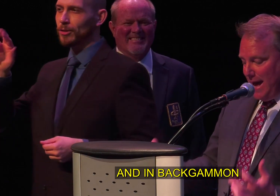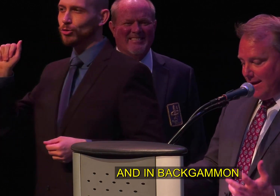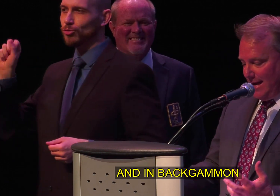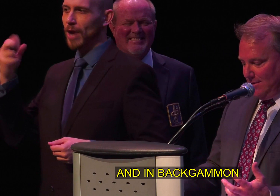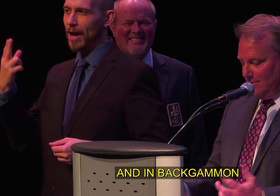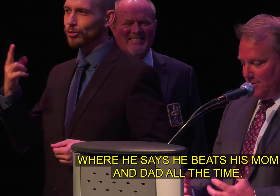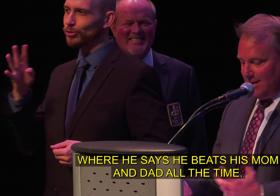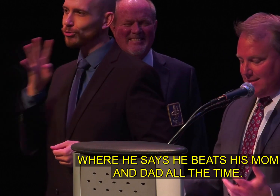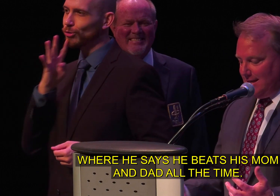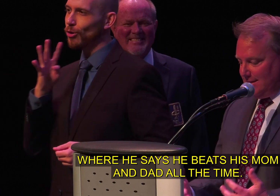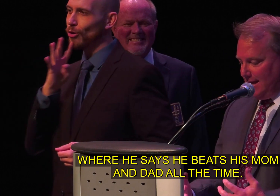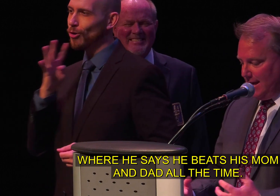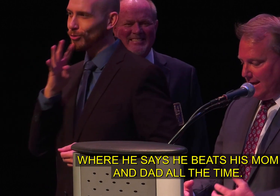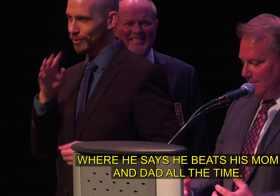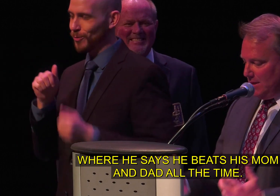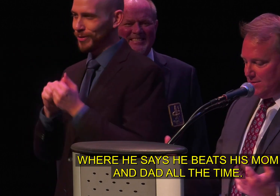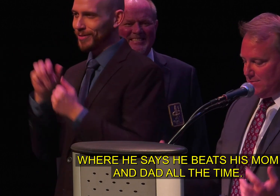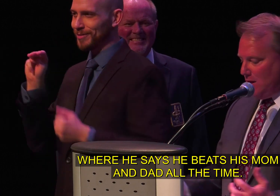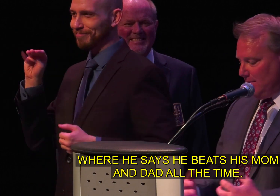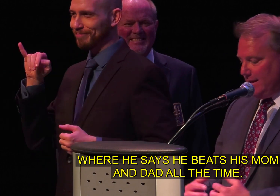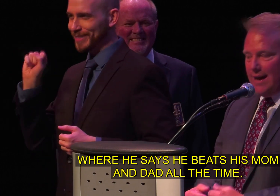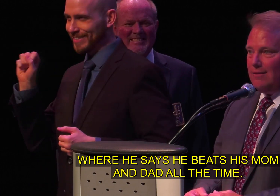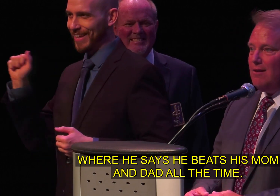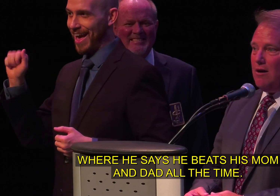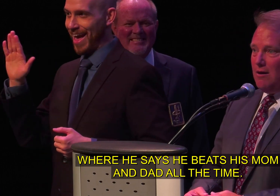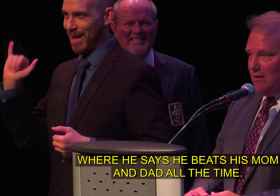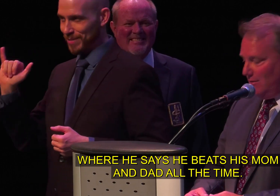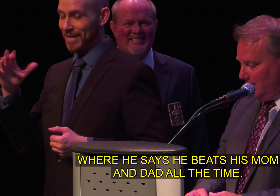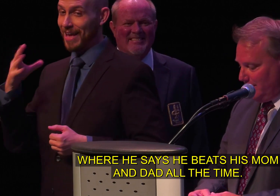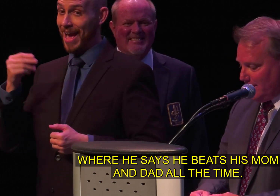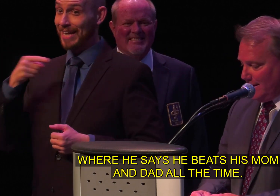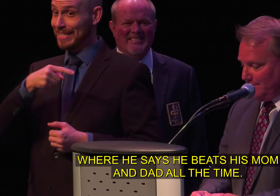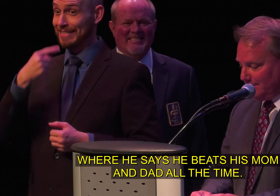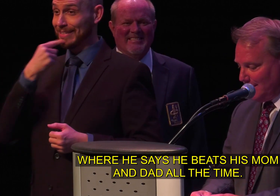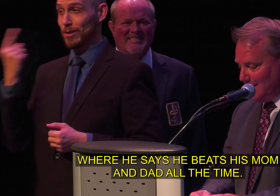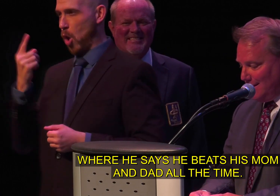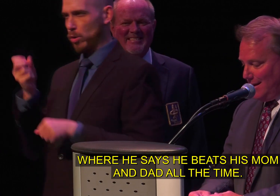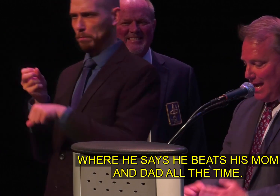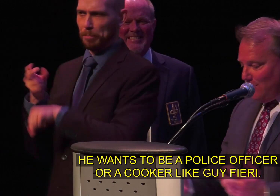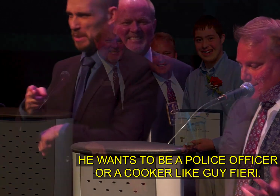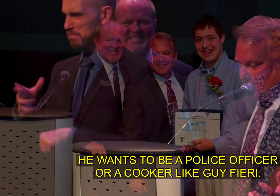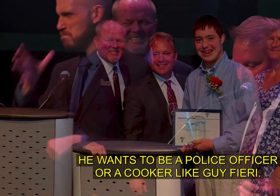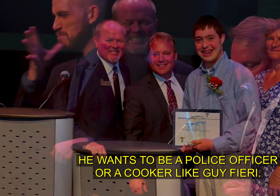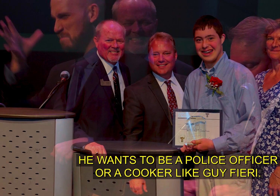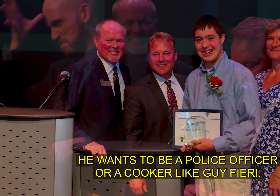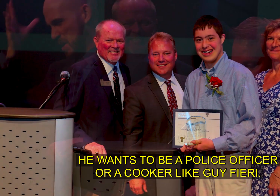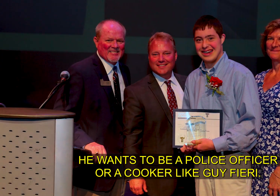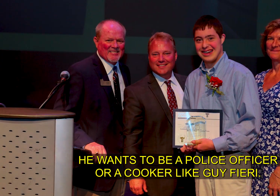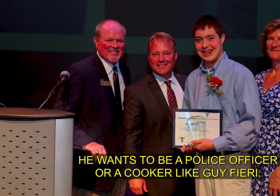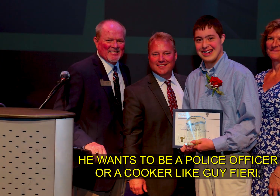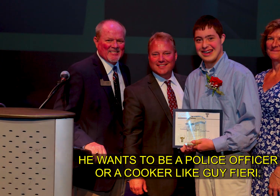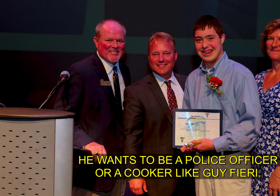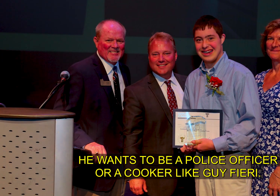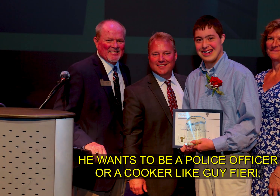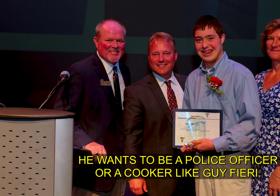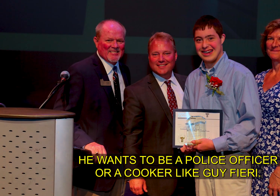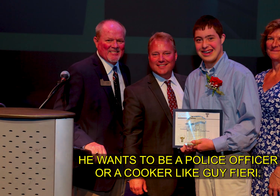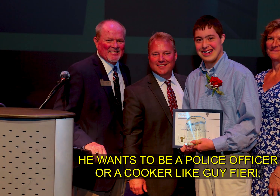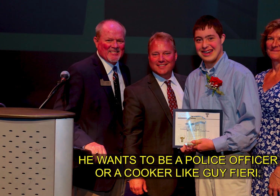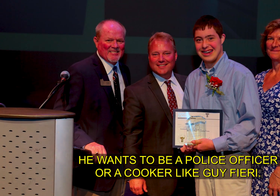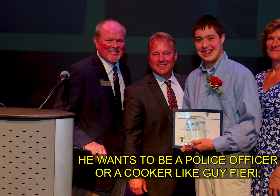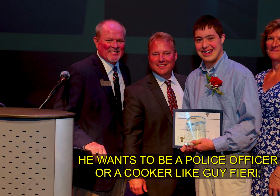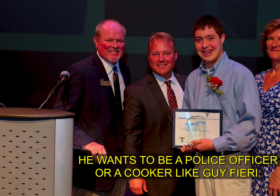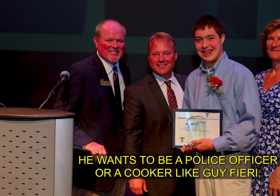and backgammon where he says he beats his mom and dad all the time he wants to be a police officer or